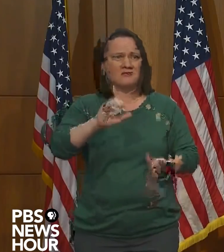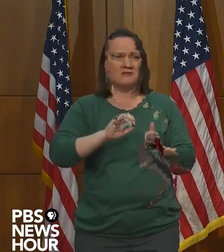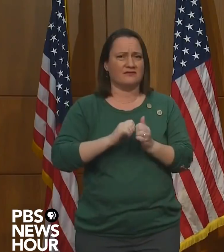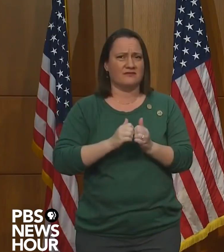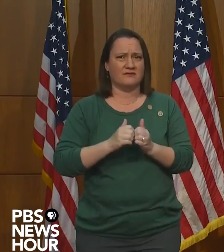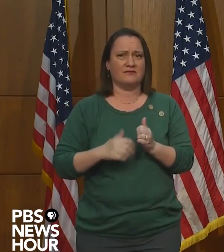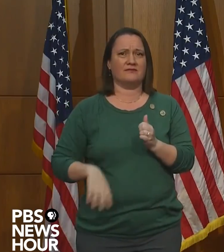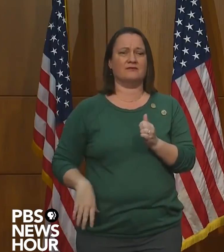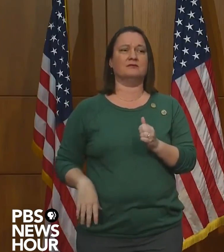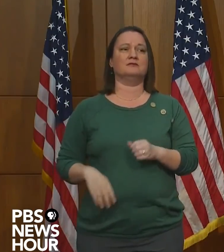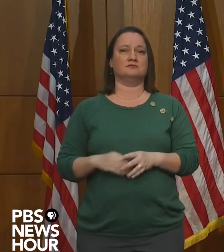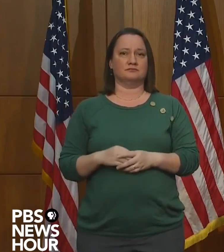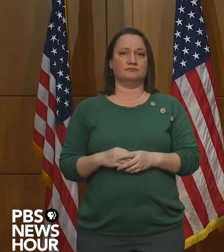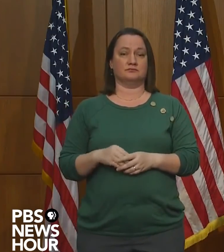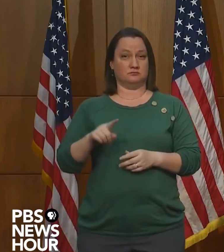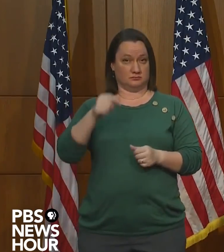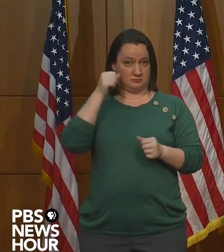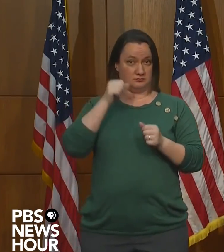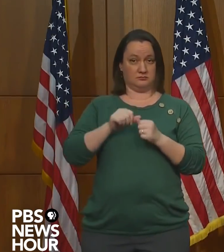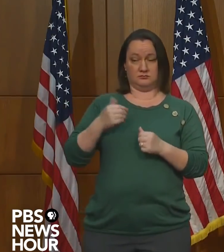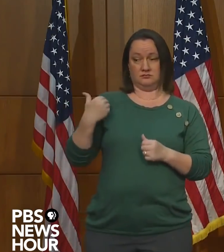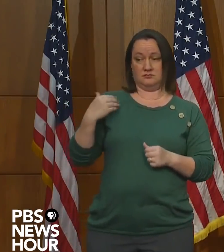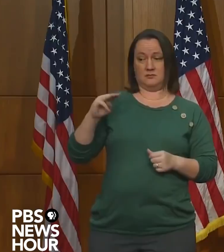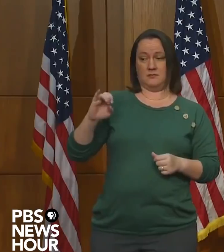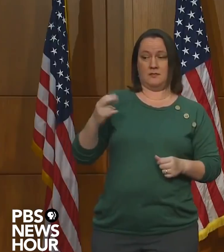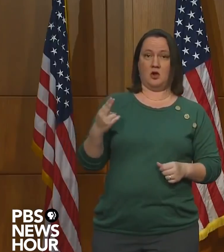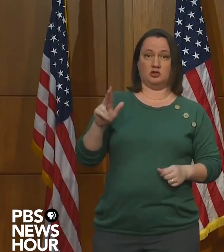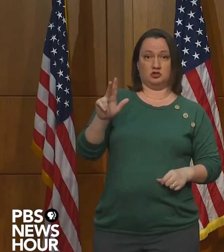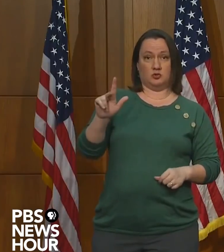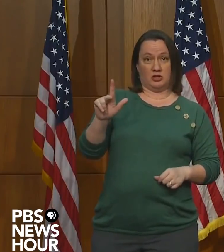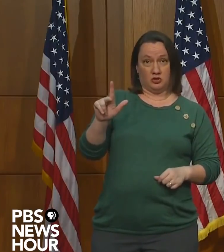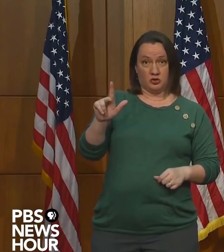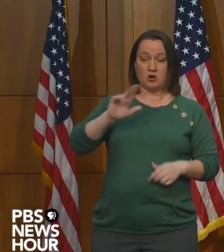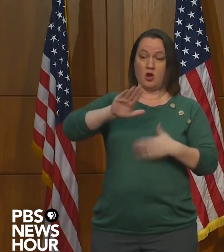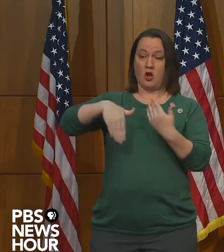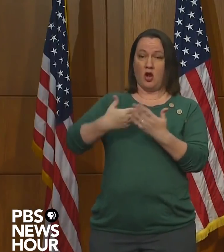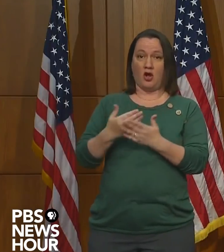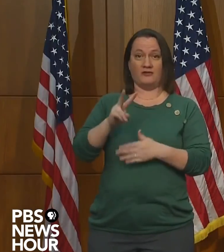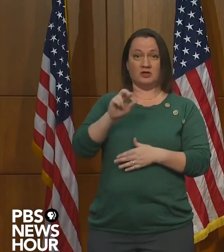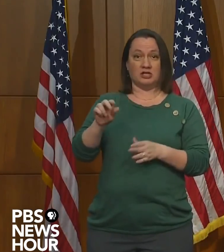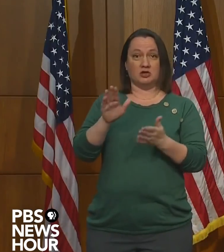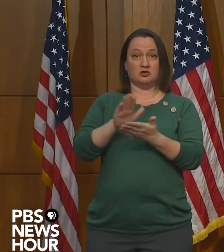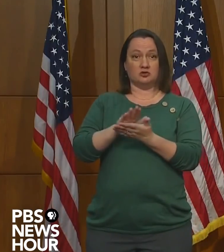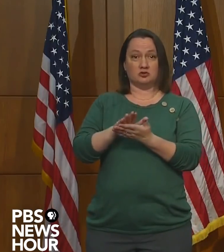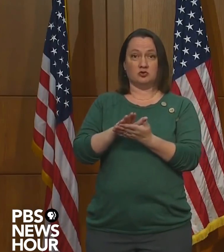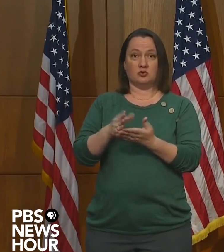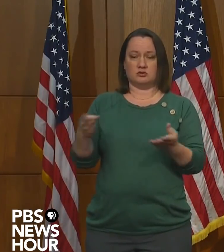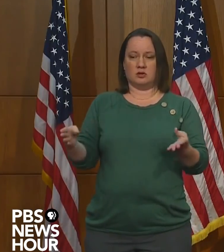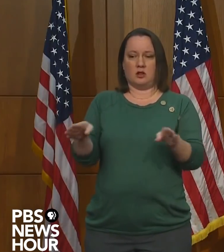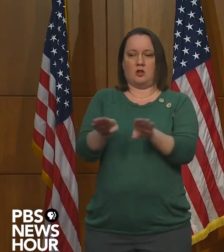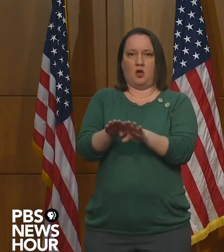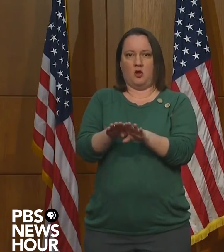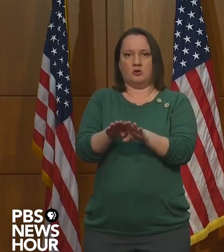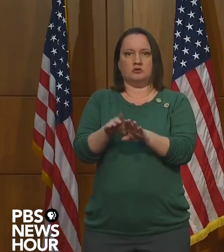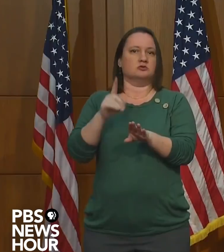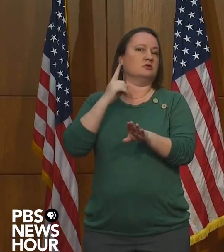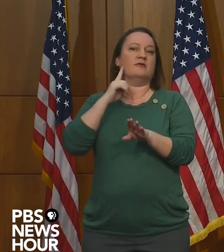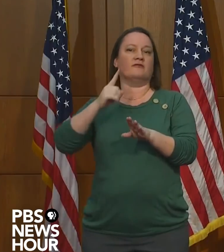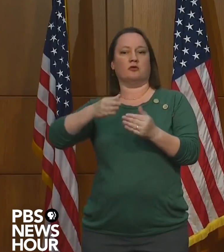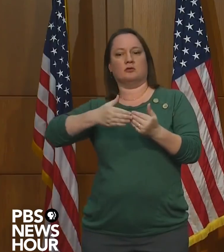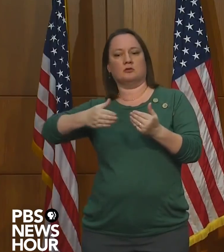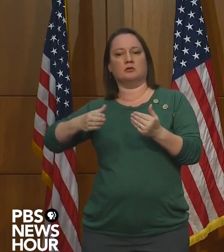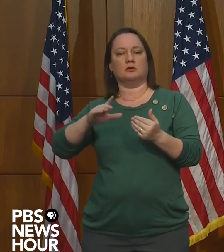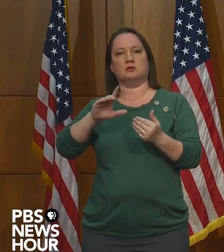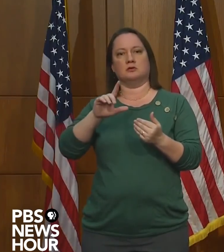As you recall, on March the 23rd, I closed all Virginia schools for the remainder of the academic year.